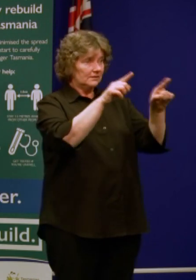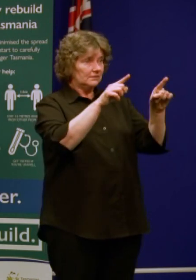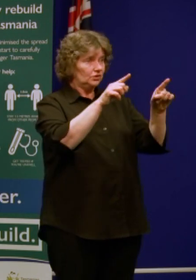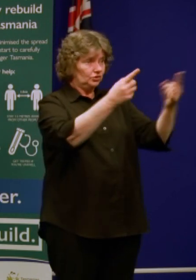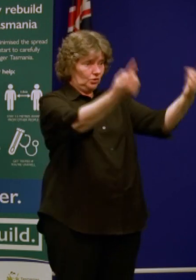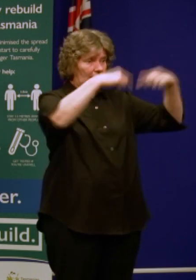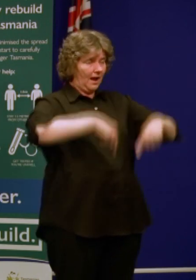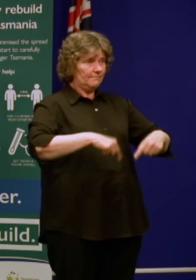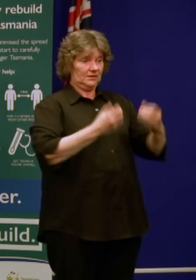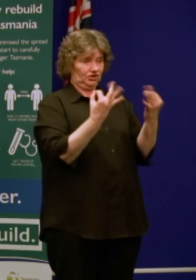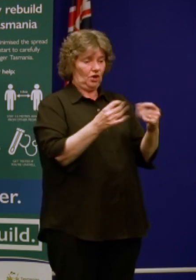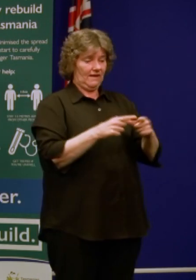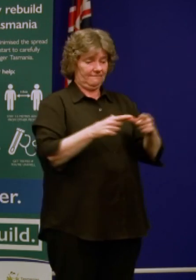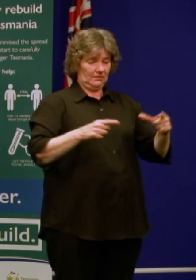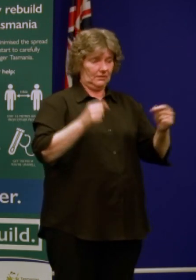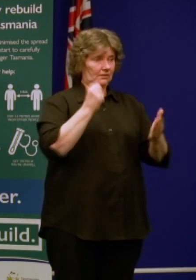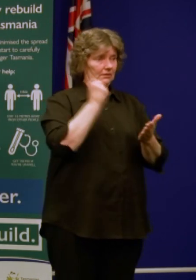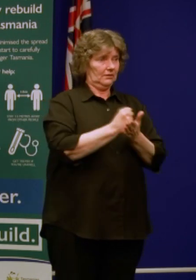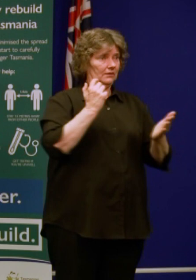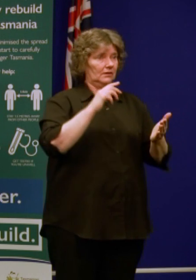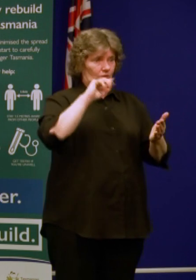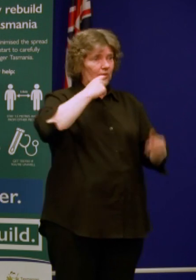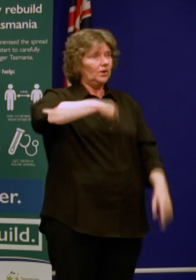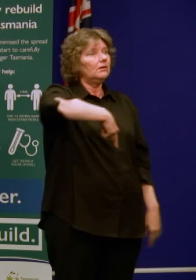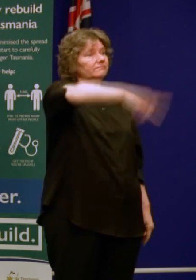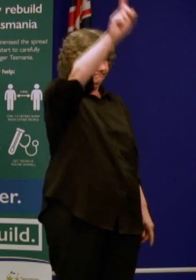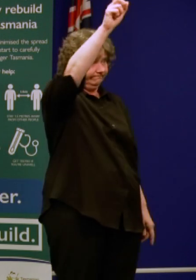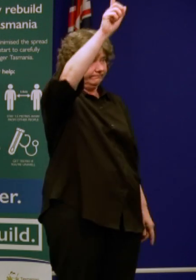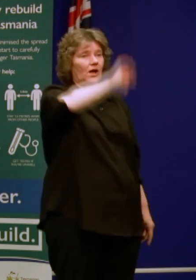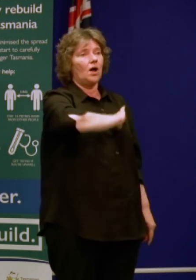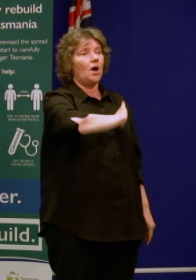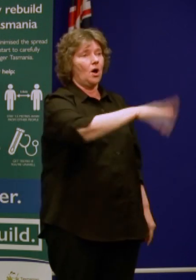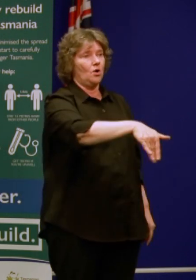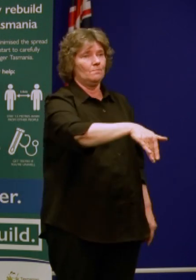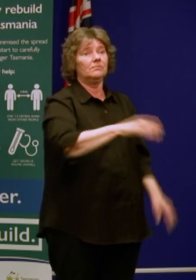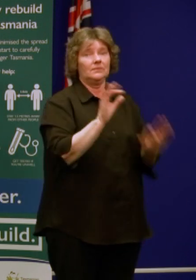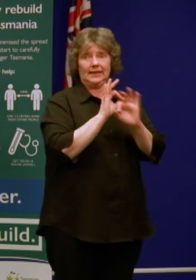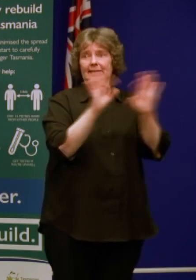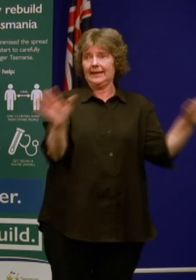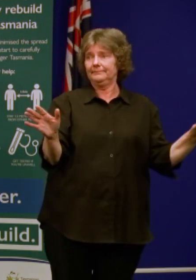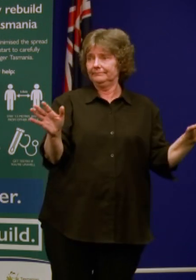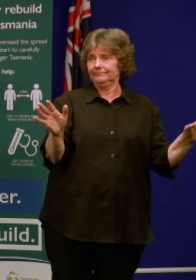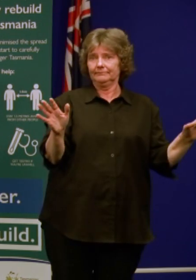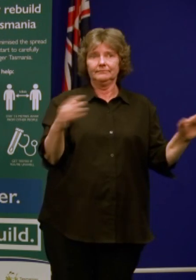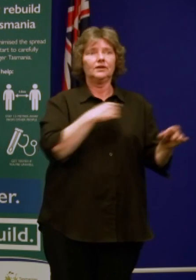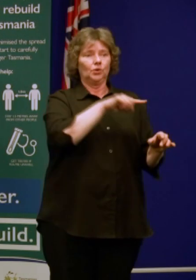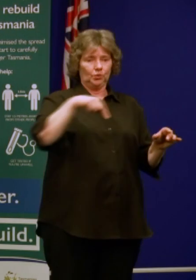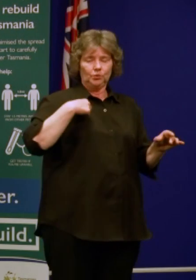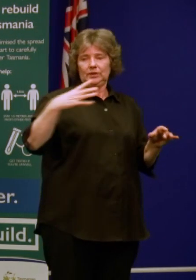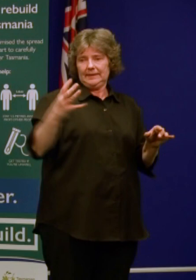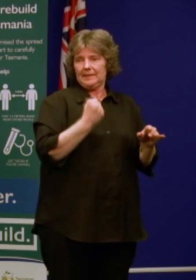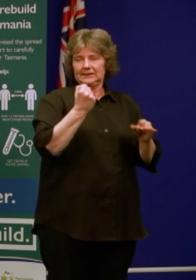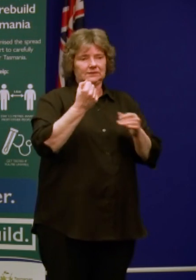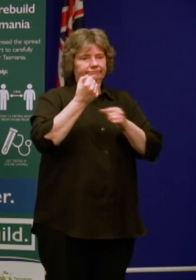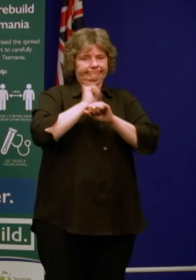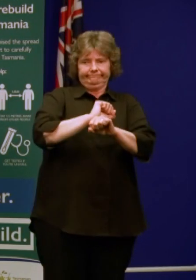exemption then we will send you home. I want to be clear on that. This is about ensuring that we protect the health and safety